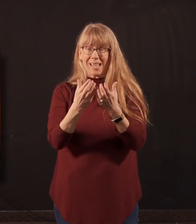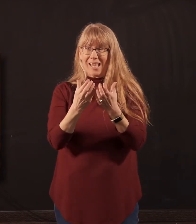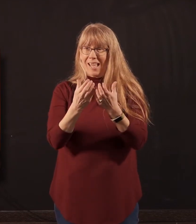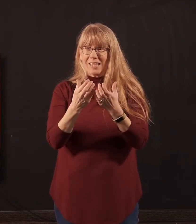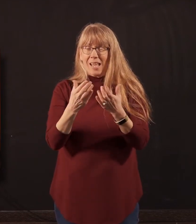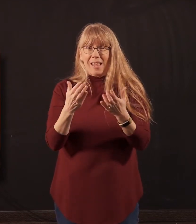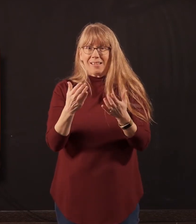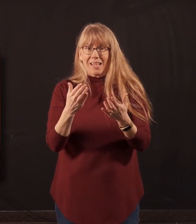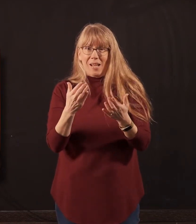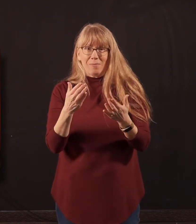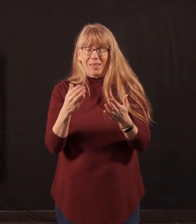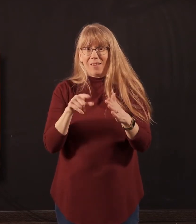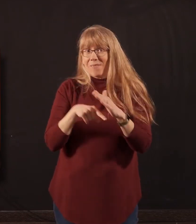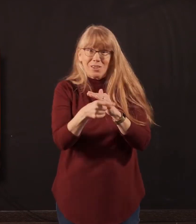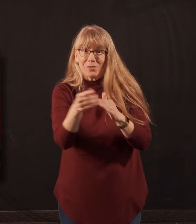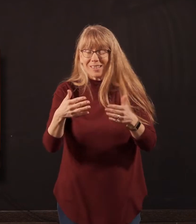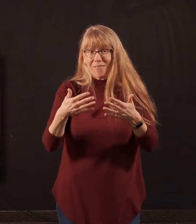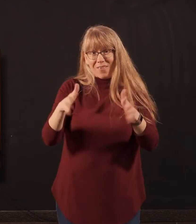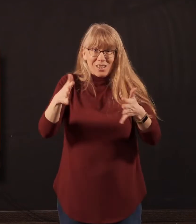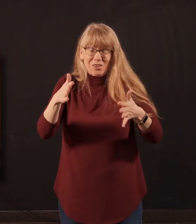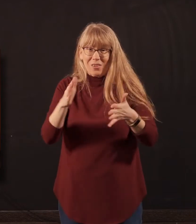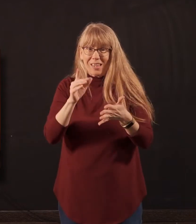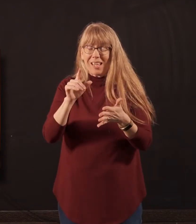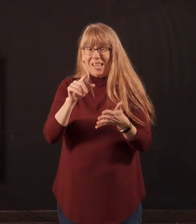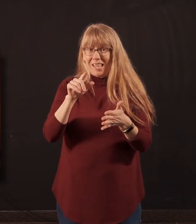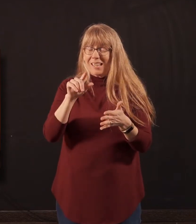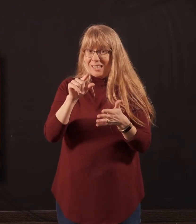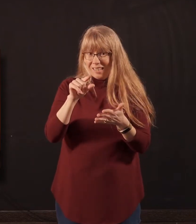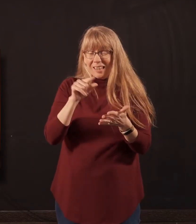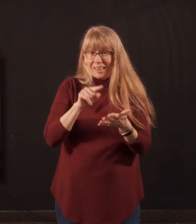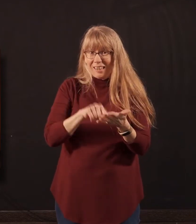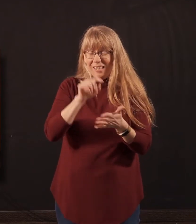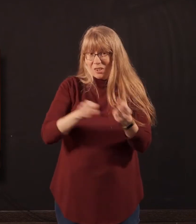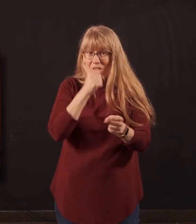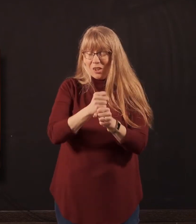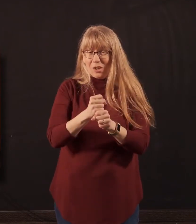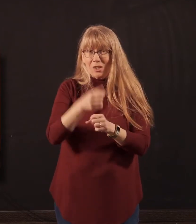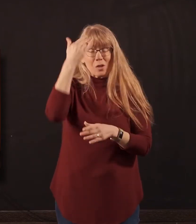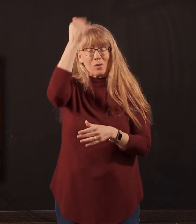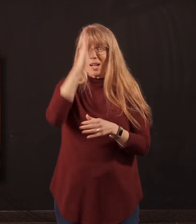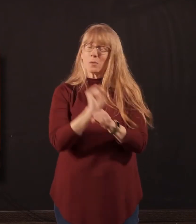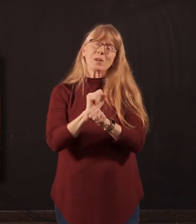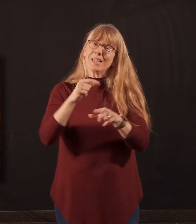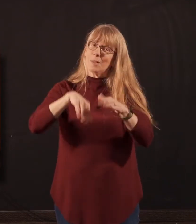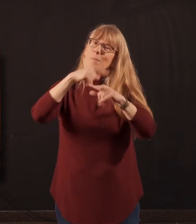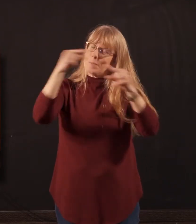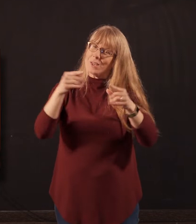to their senior year. But we know that God is working in big ways right now. So we're going to take 30 seconds to pray for